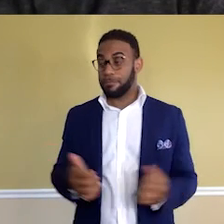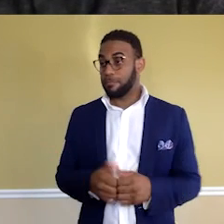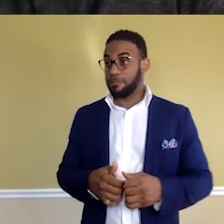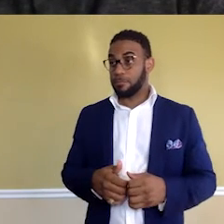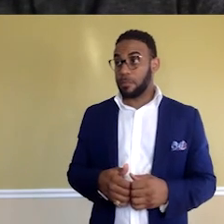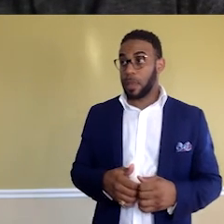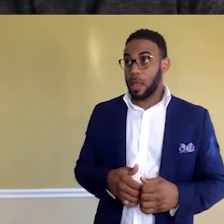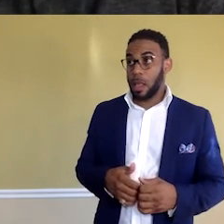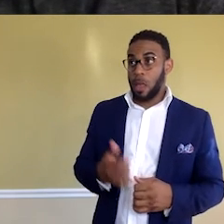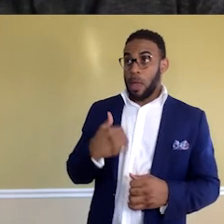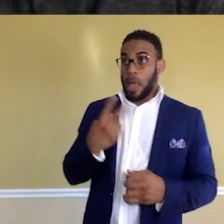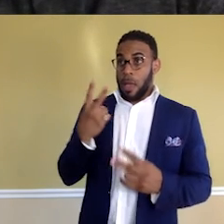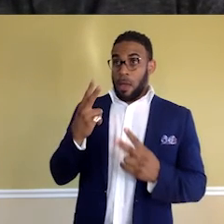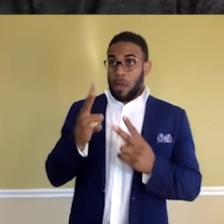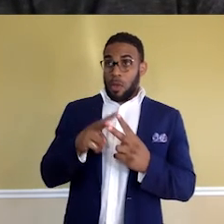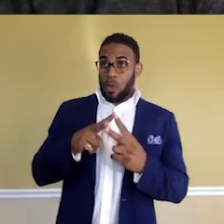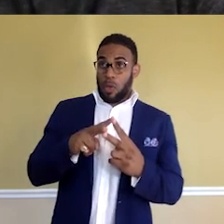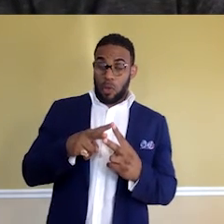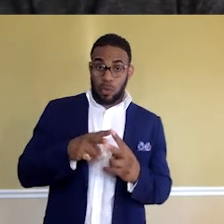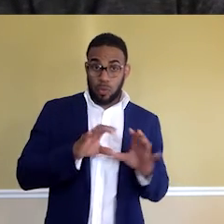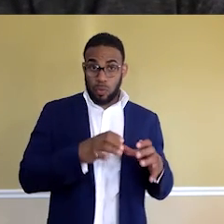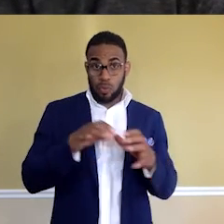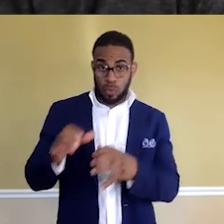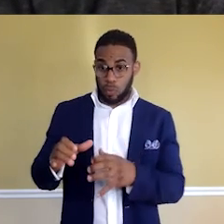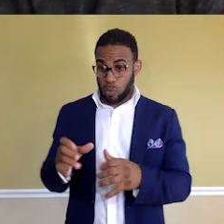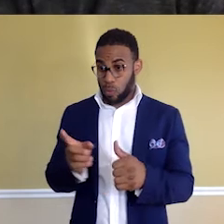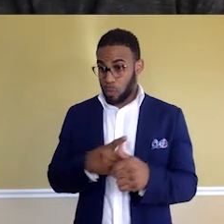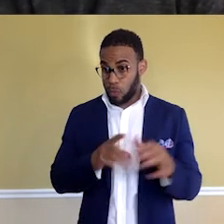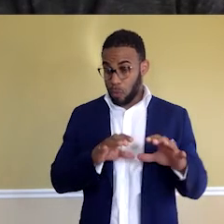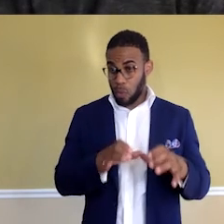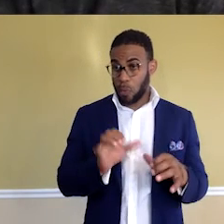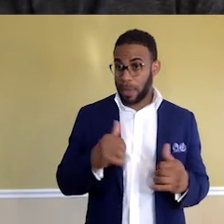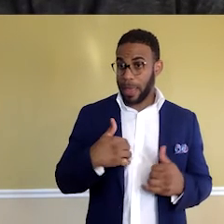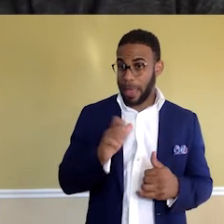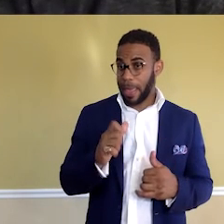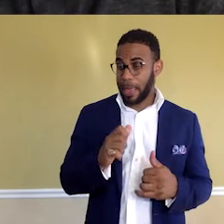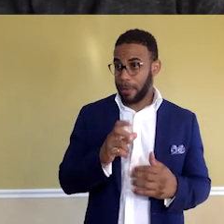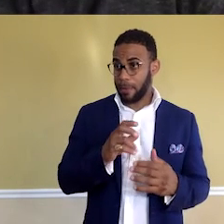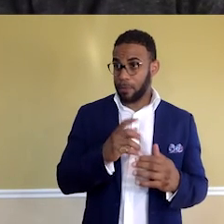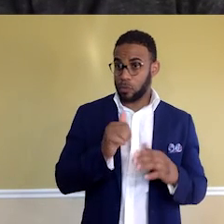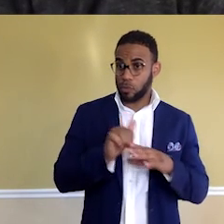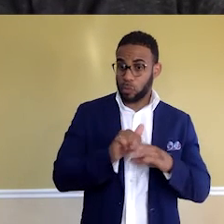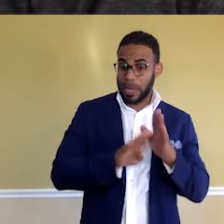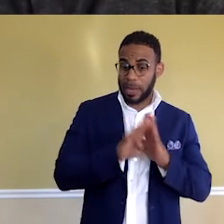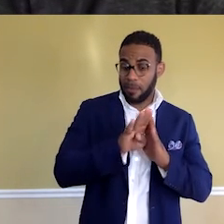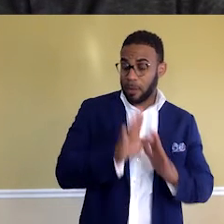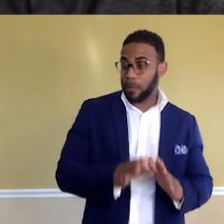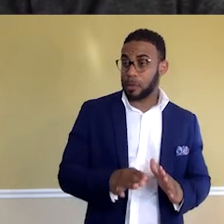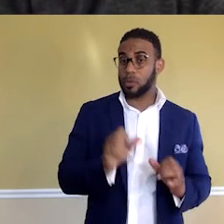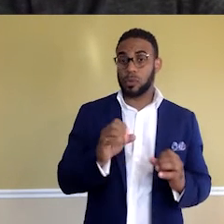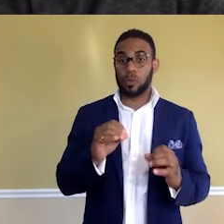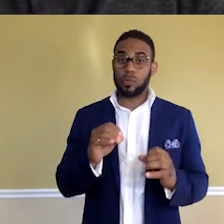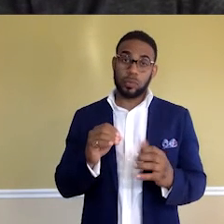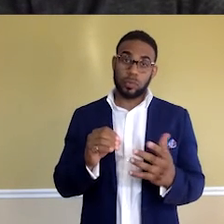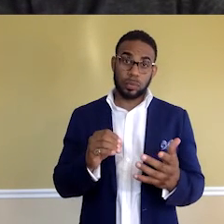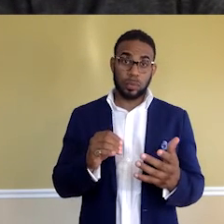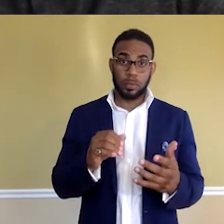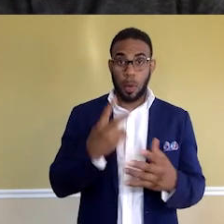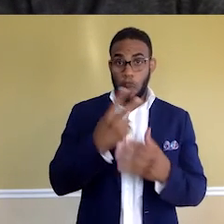have two cohorts right now in Dev Careers. The first cohorts, we had 22 developers. So both male and female. And it was